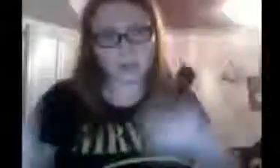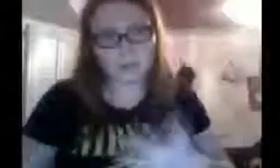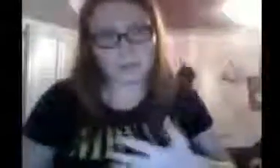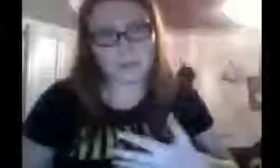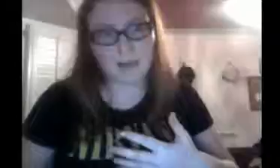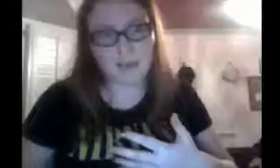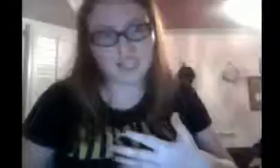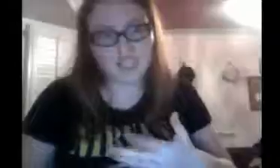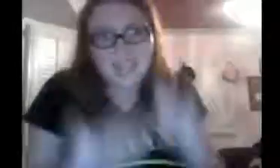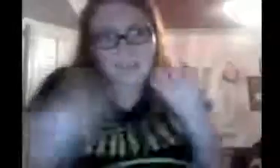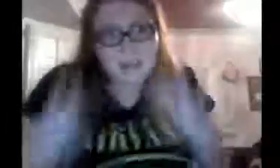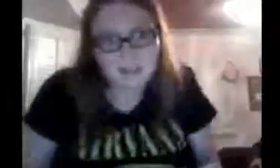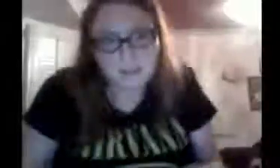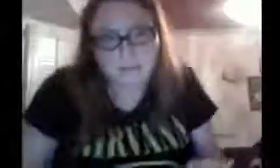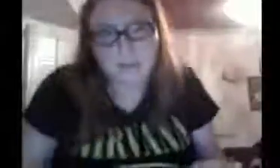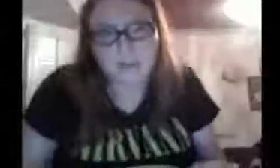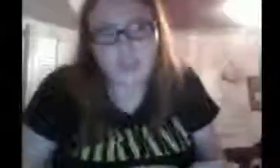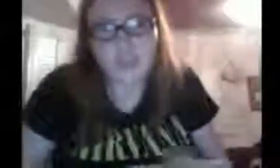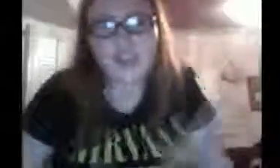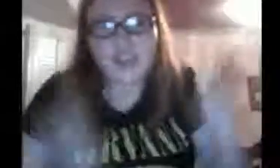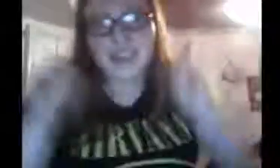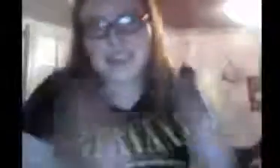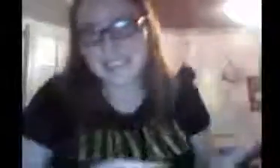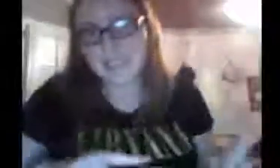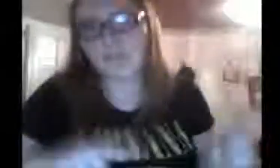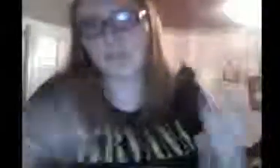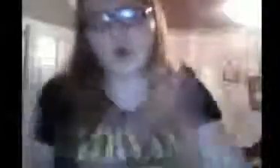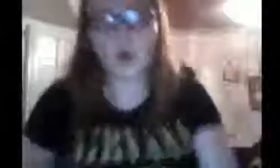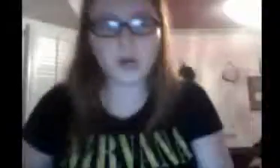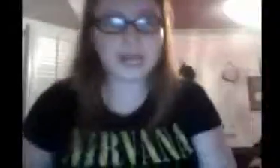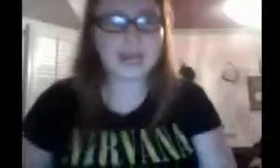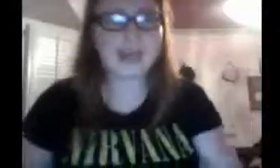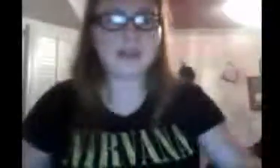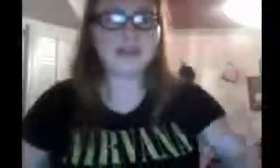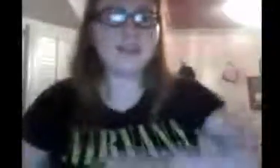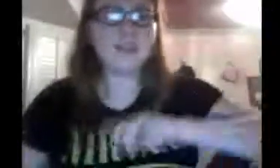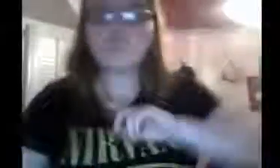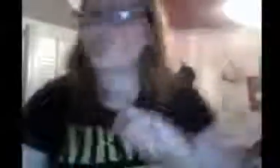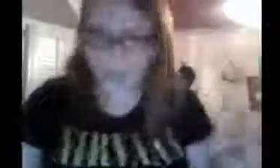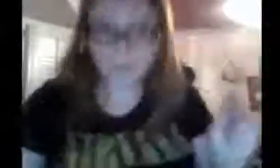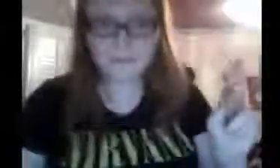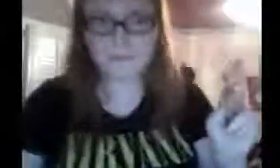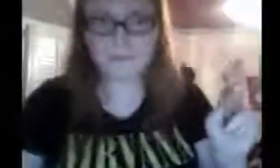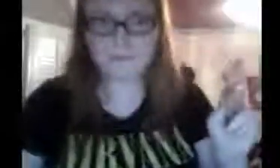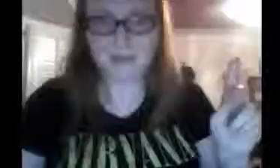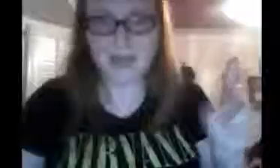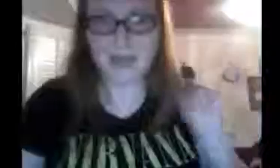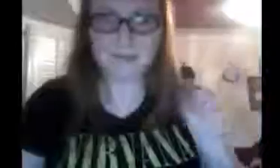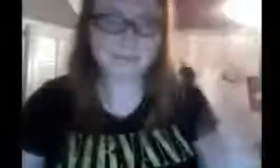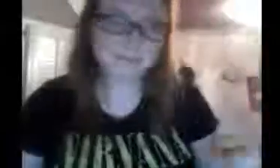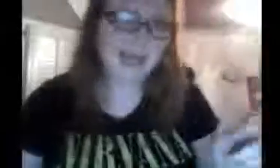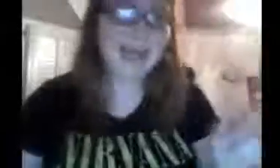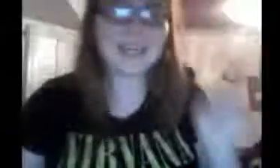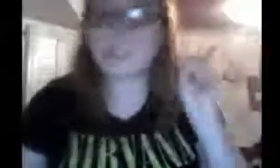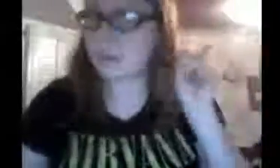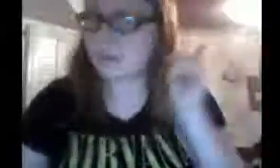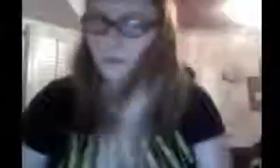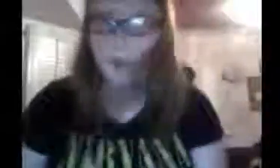Beck and Jade break up for good. He gets together with Tori. She- Cat gets together with